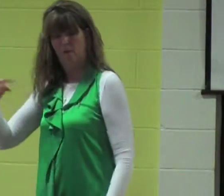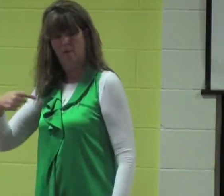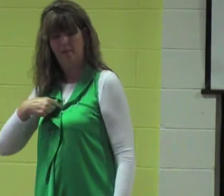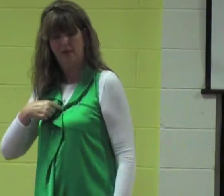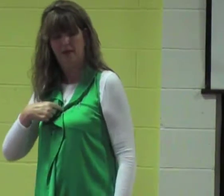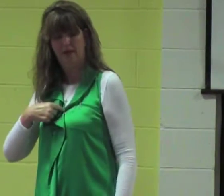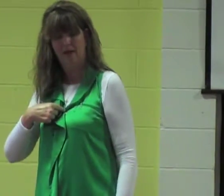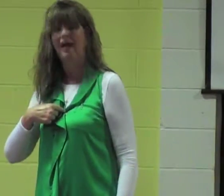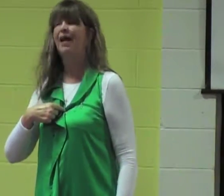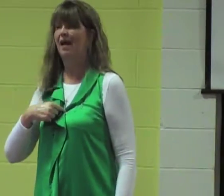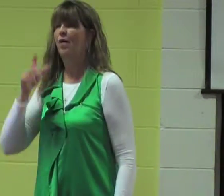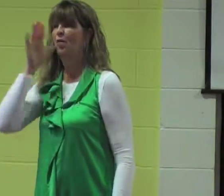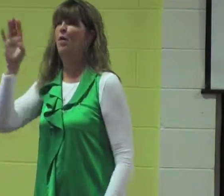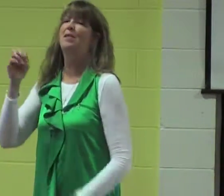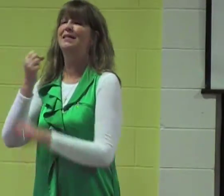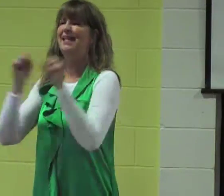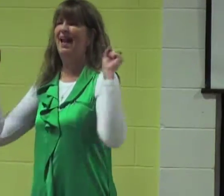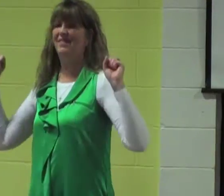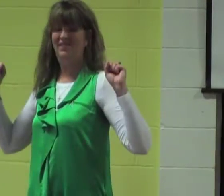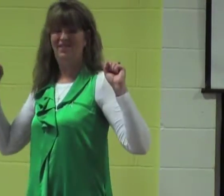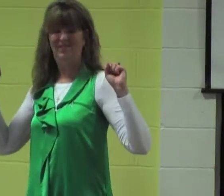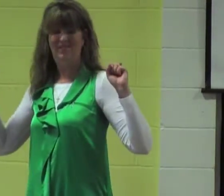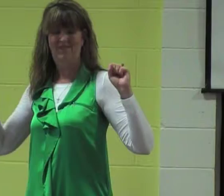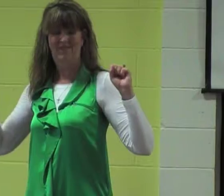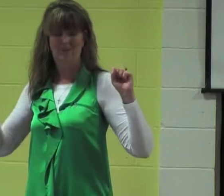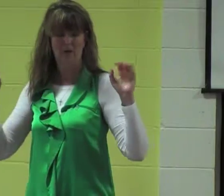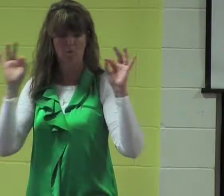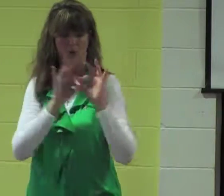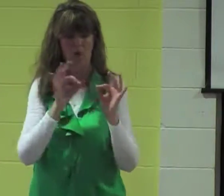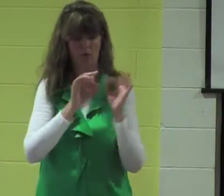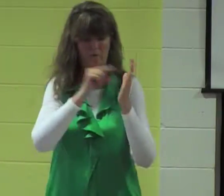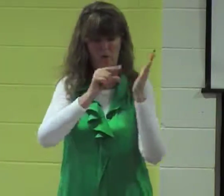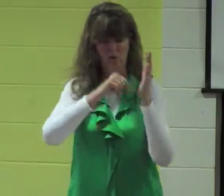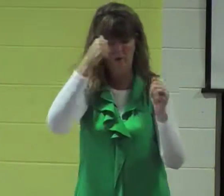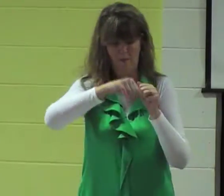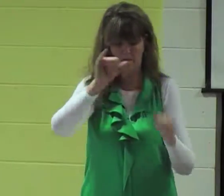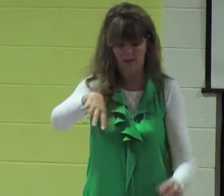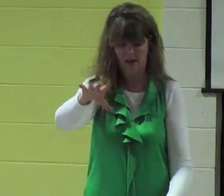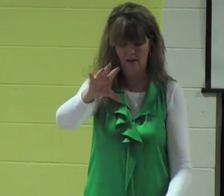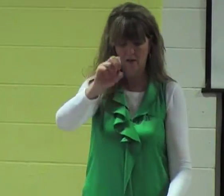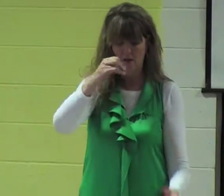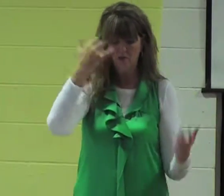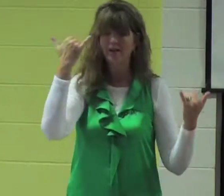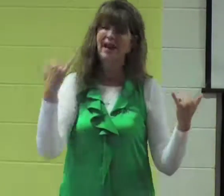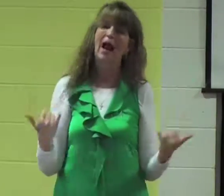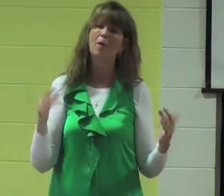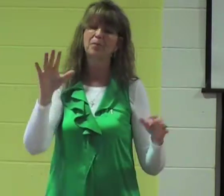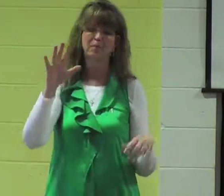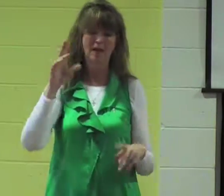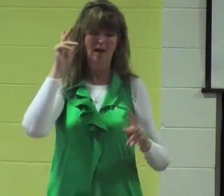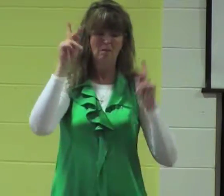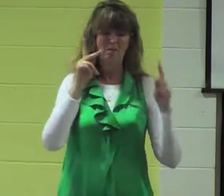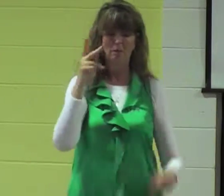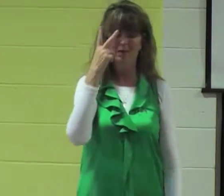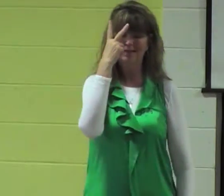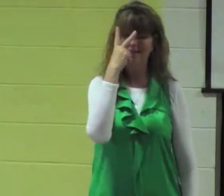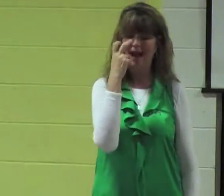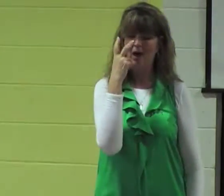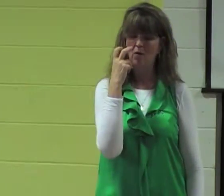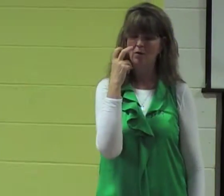it but whoever loses his life for my sake he will be the one who will be saved.